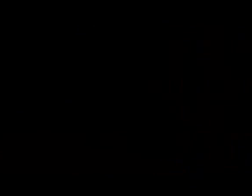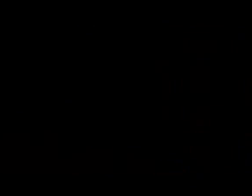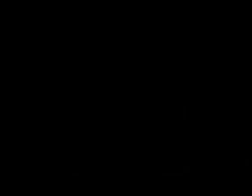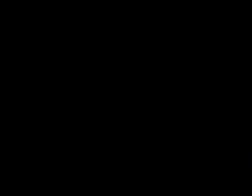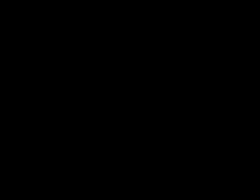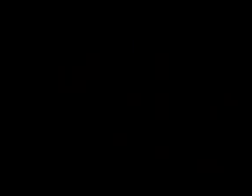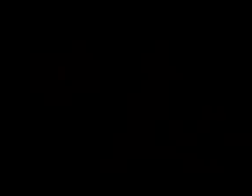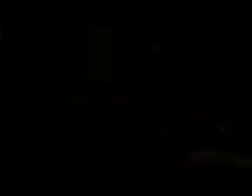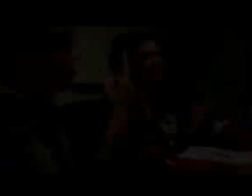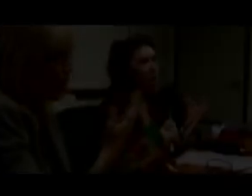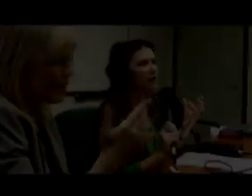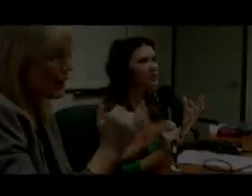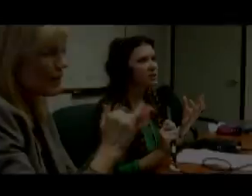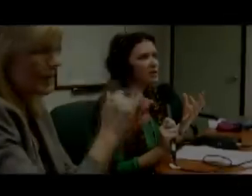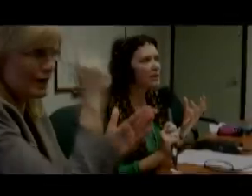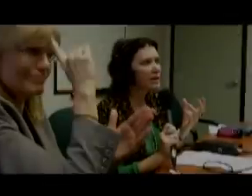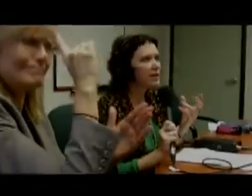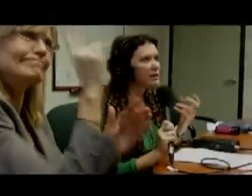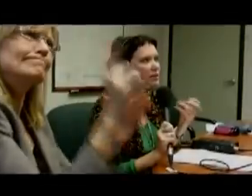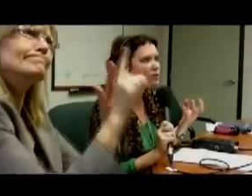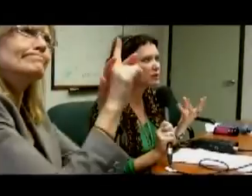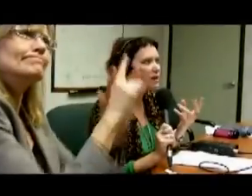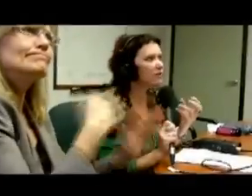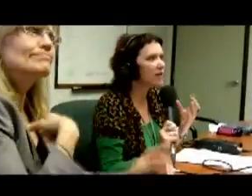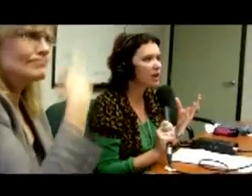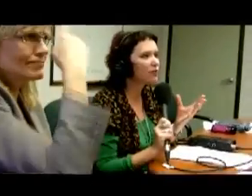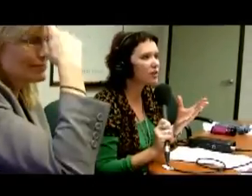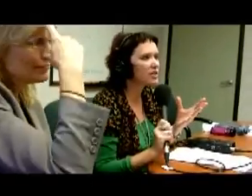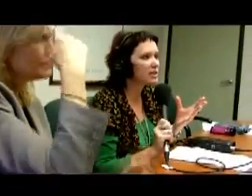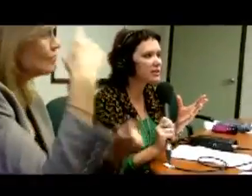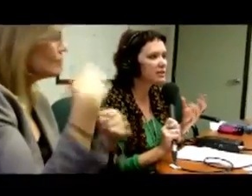One thing that does come to mind, just in interviews that I've done over the years,